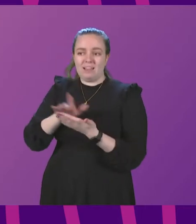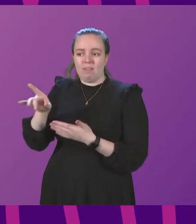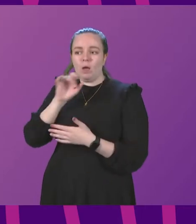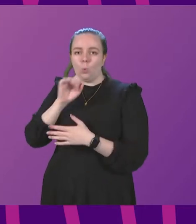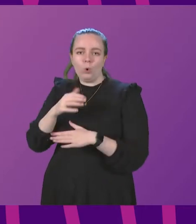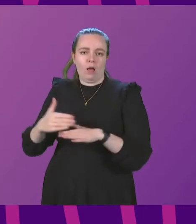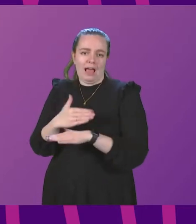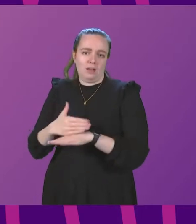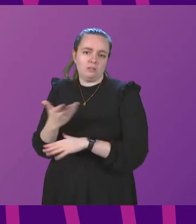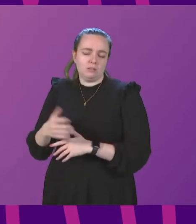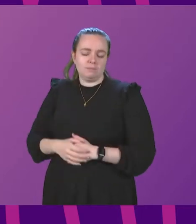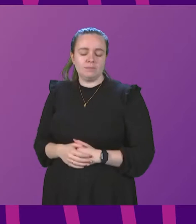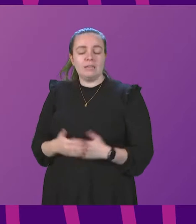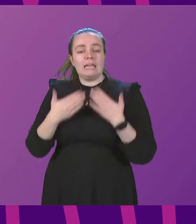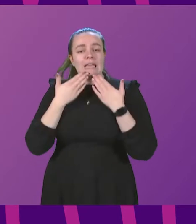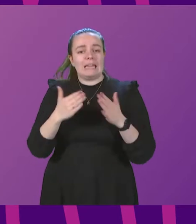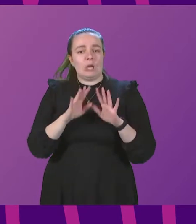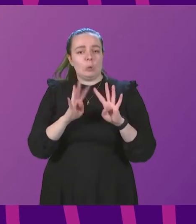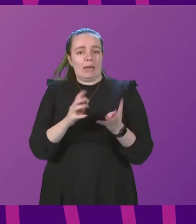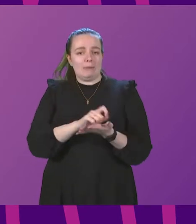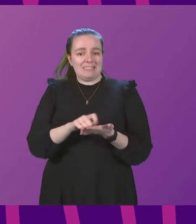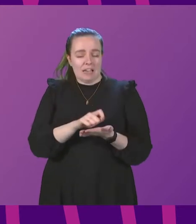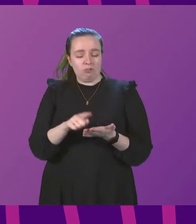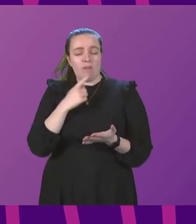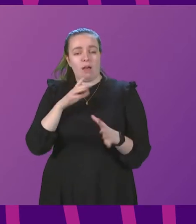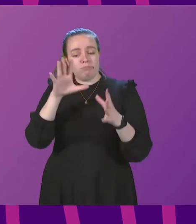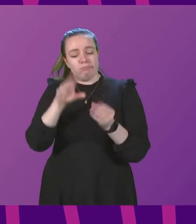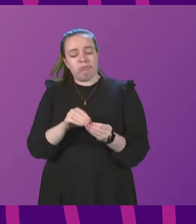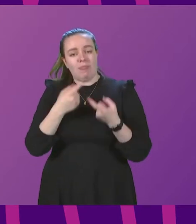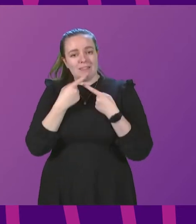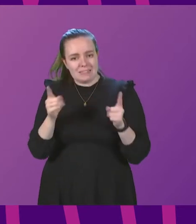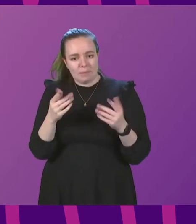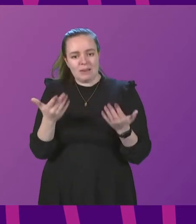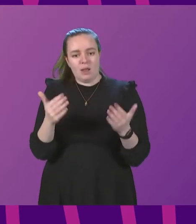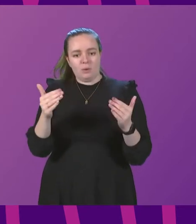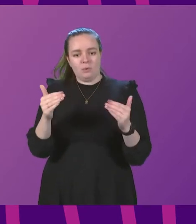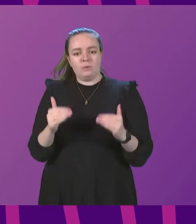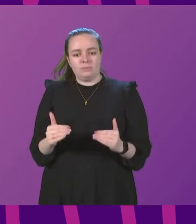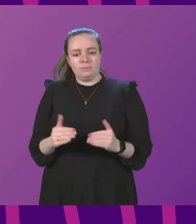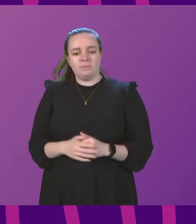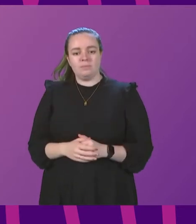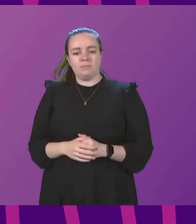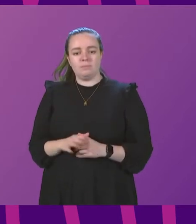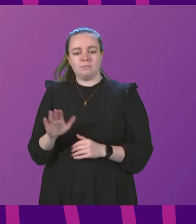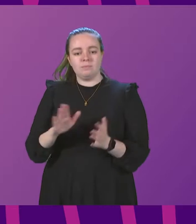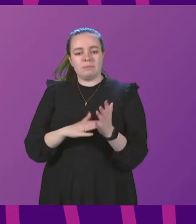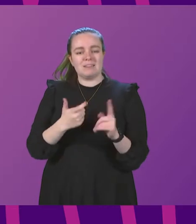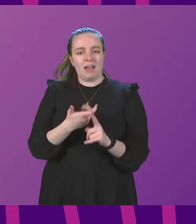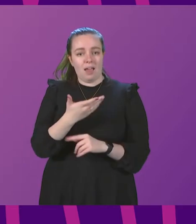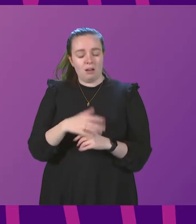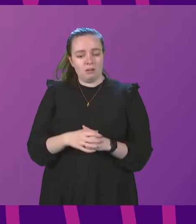act upon that. Thank you, Cabinet Secretary. That concludes the statement. is time to move on to the point of order. Mr Kerr.